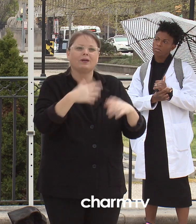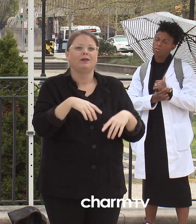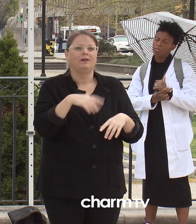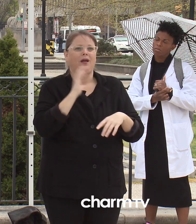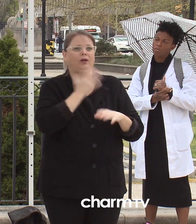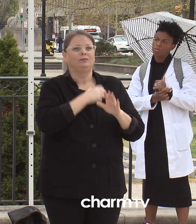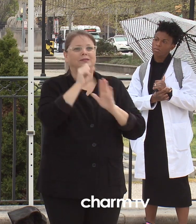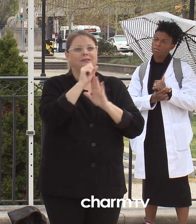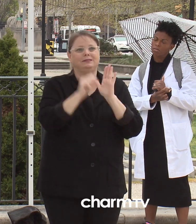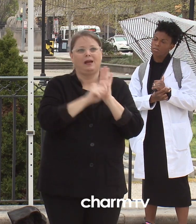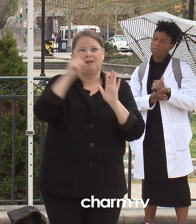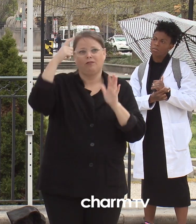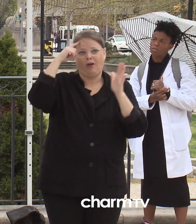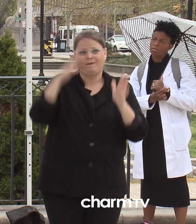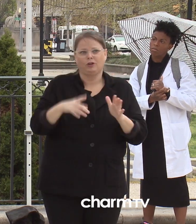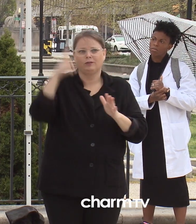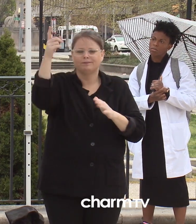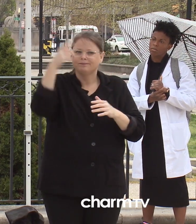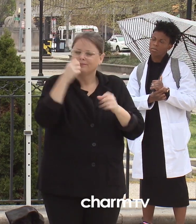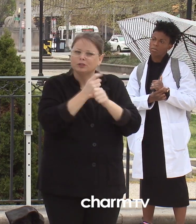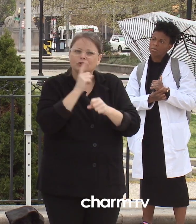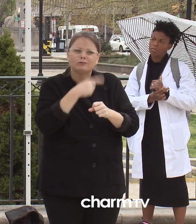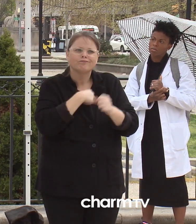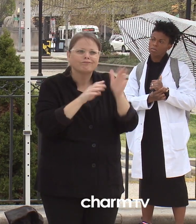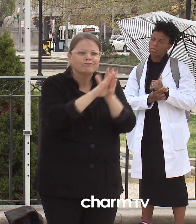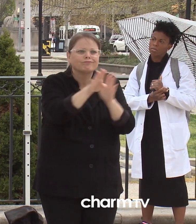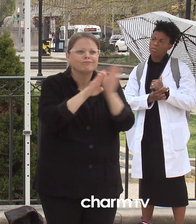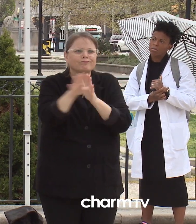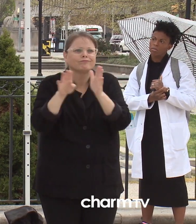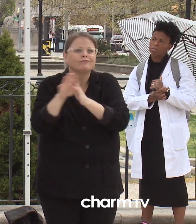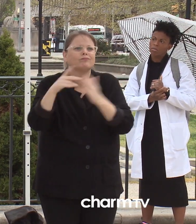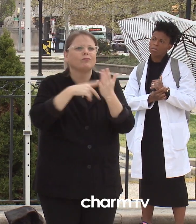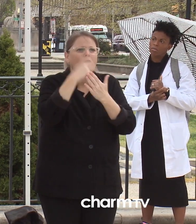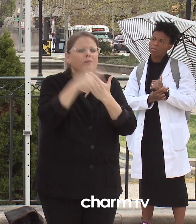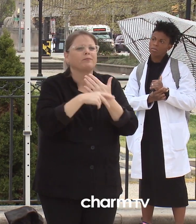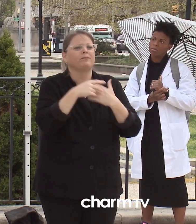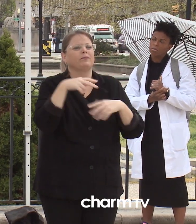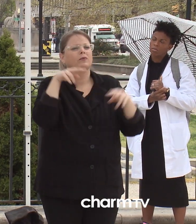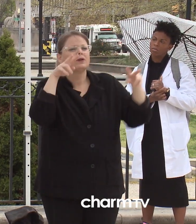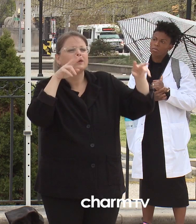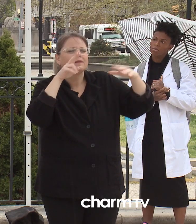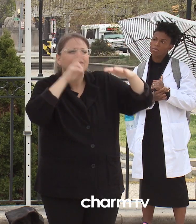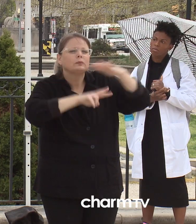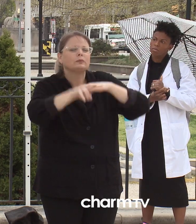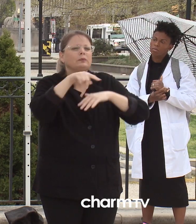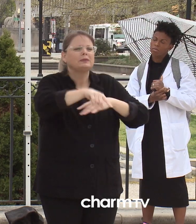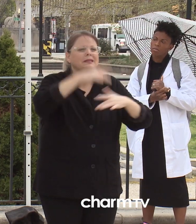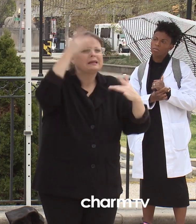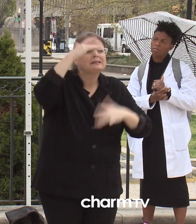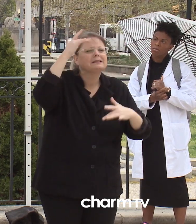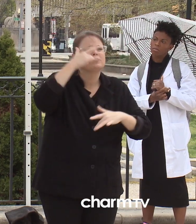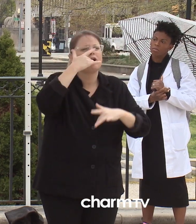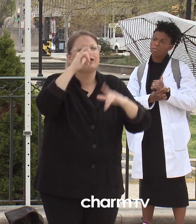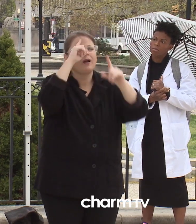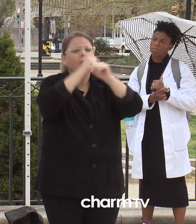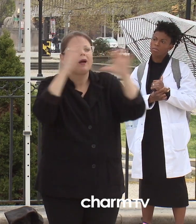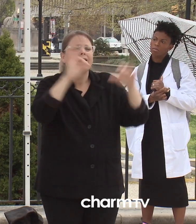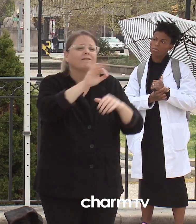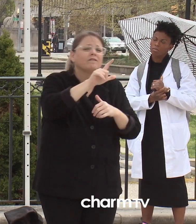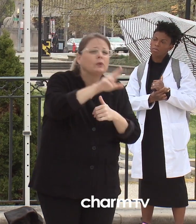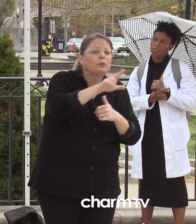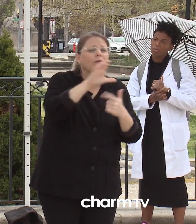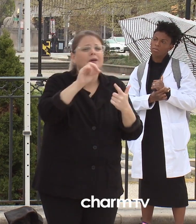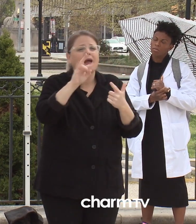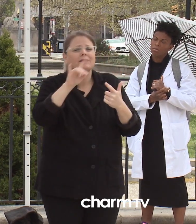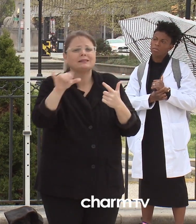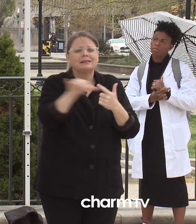program. It's just what it said. It's a viral syndrome. It's a flu-like syndrome or a COVID-like syndrome. If we have patients that meet certain